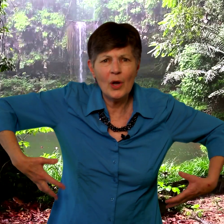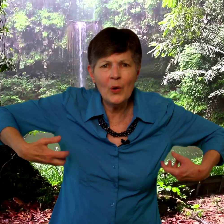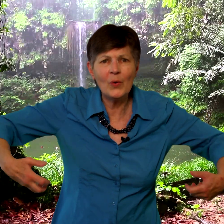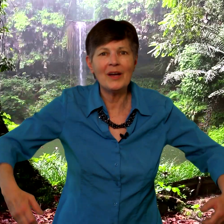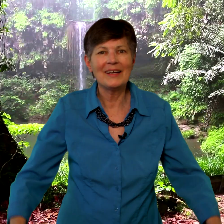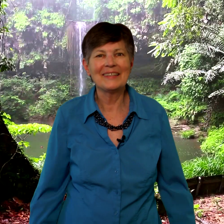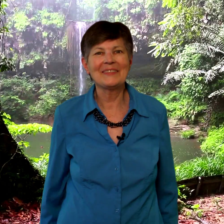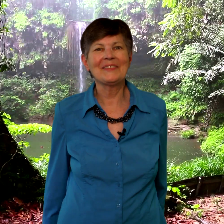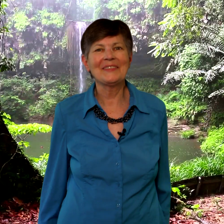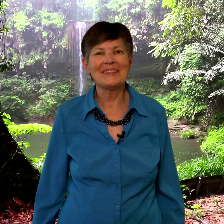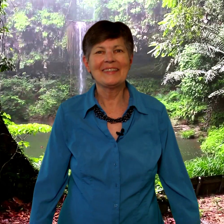oop.